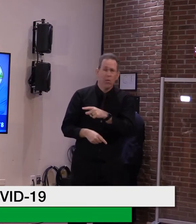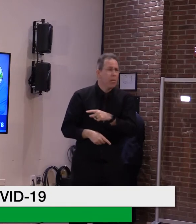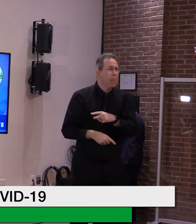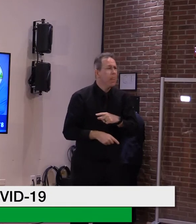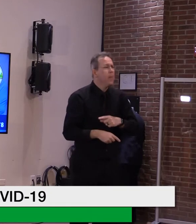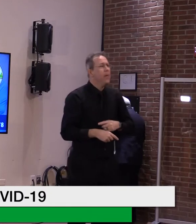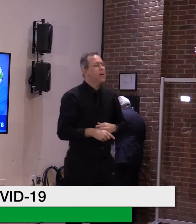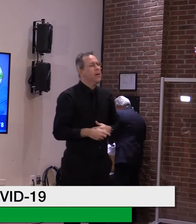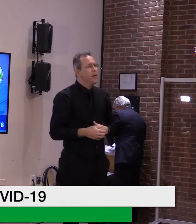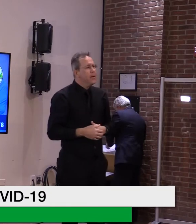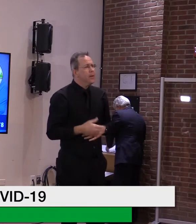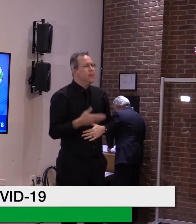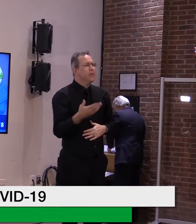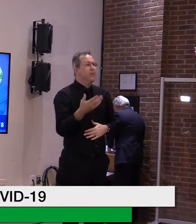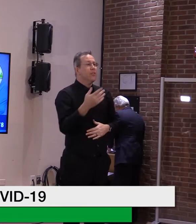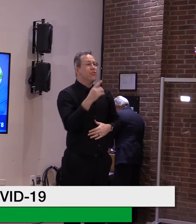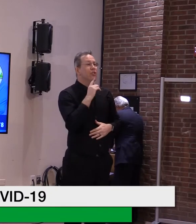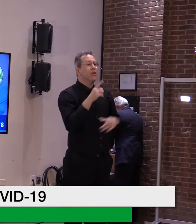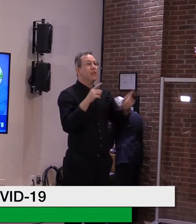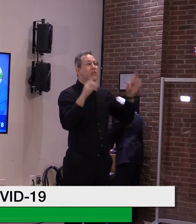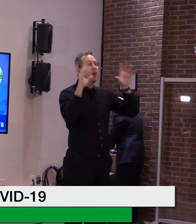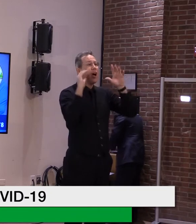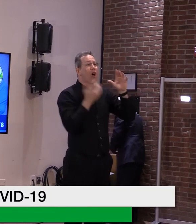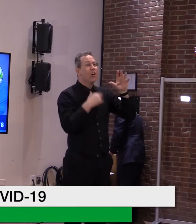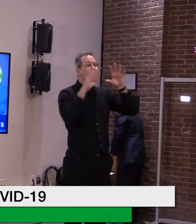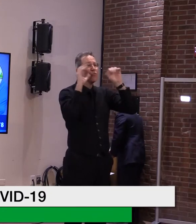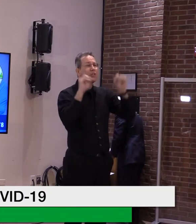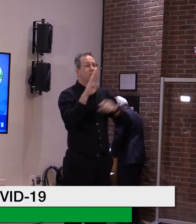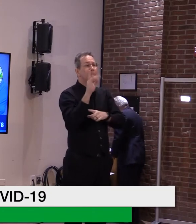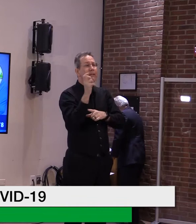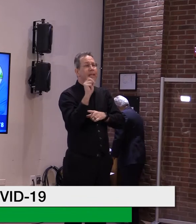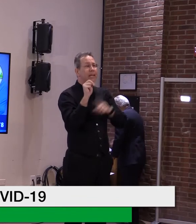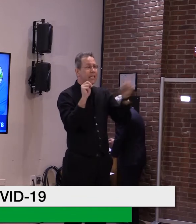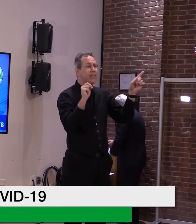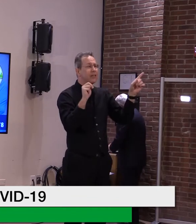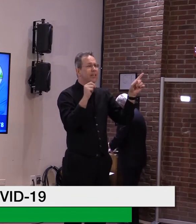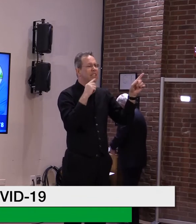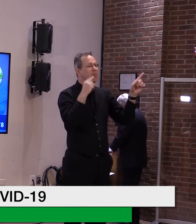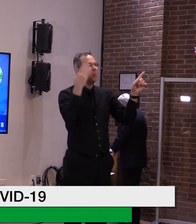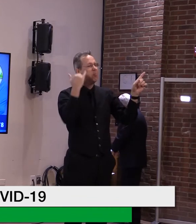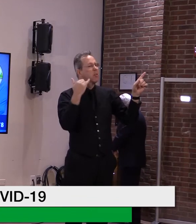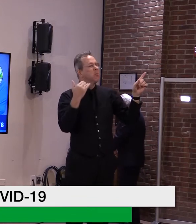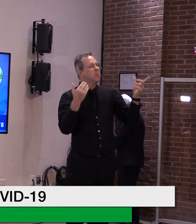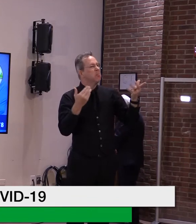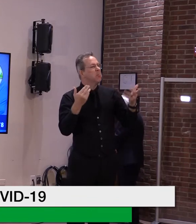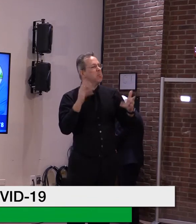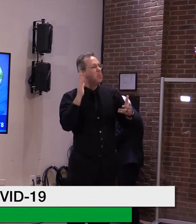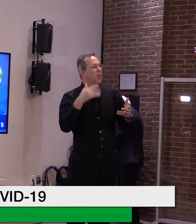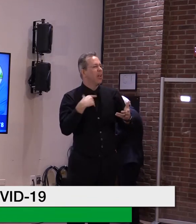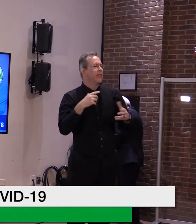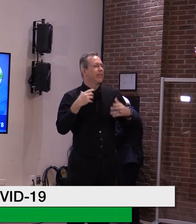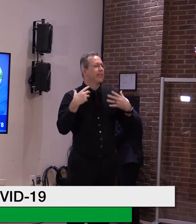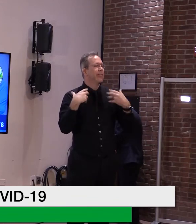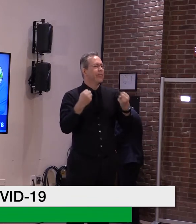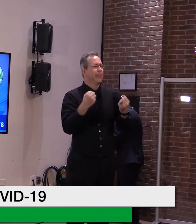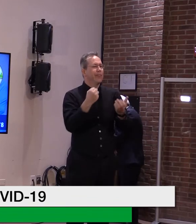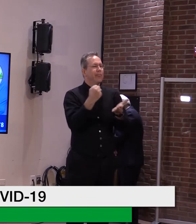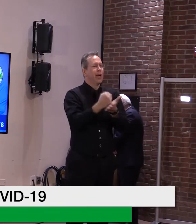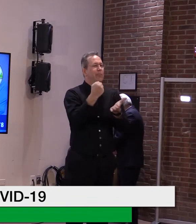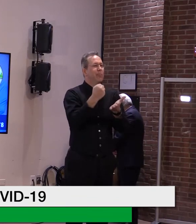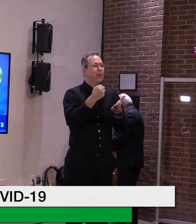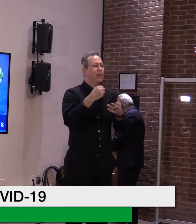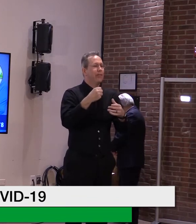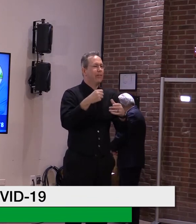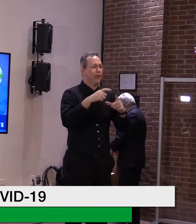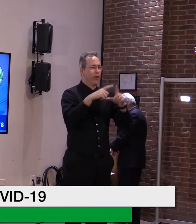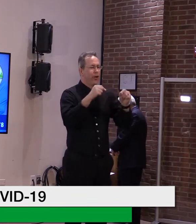and getting quite serious about that. There's lots of potential benefits and there's some pitfalls.